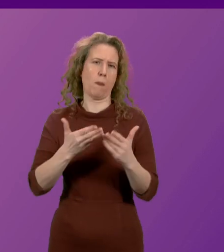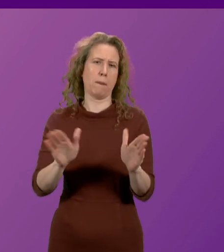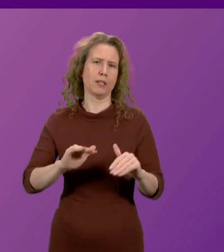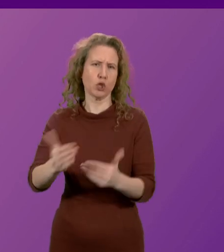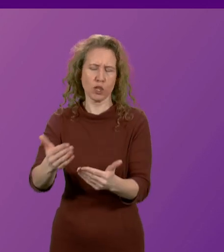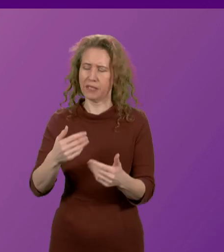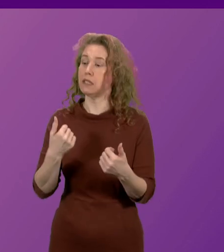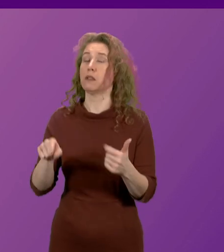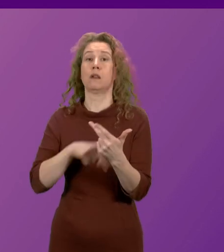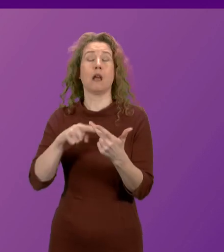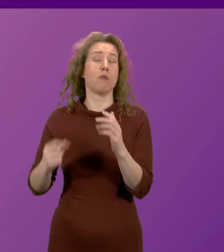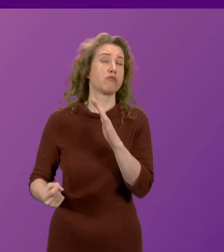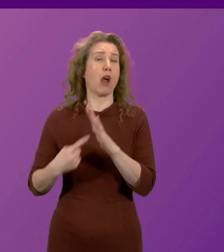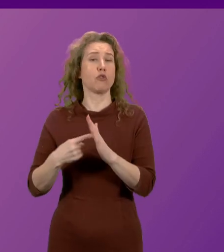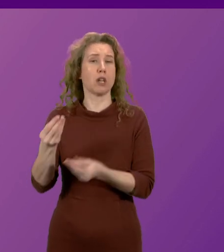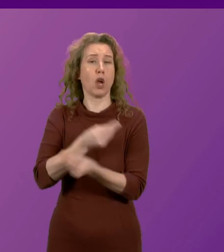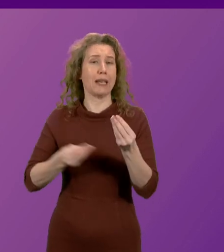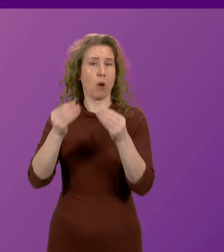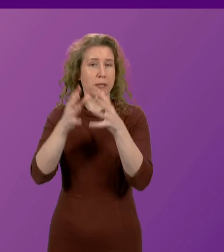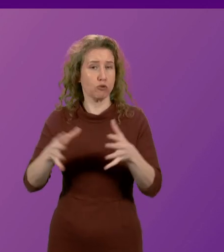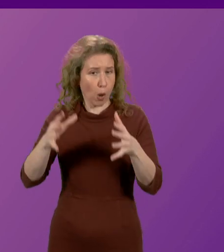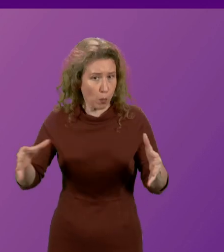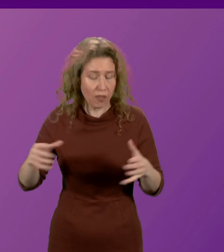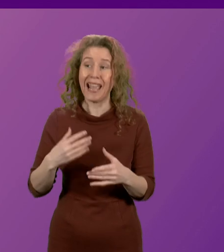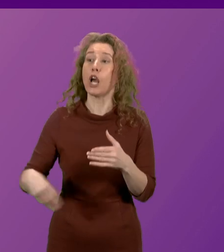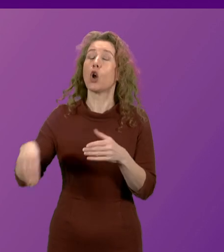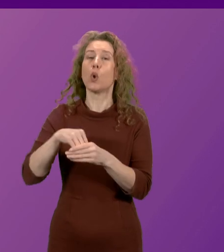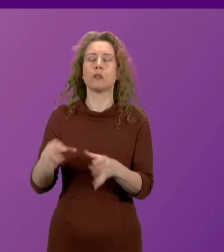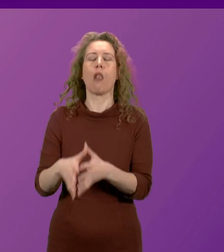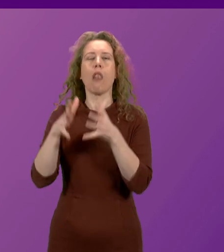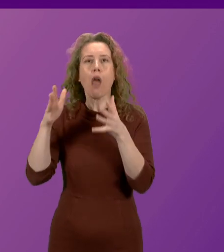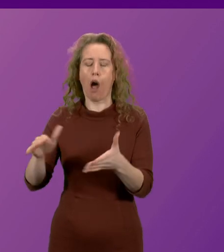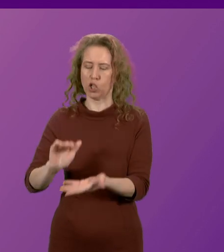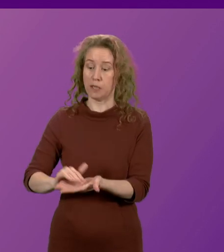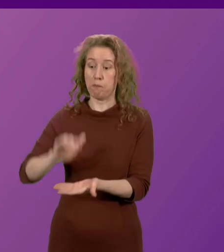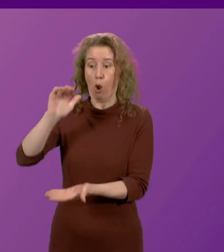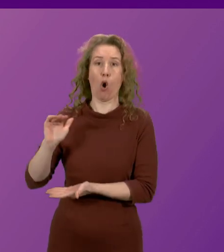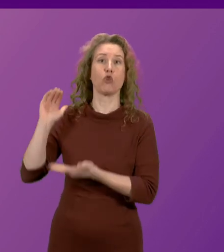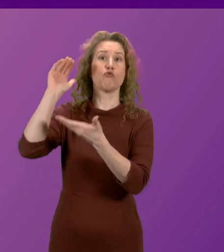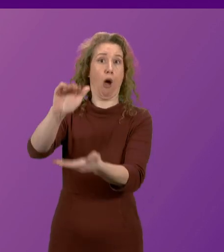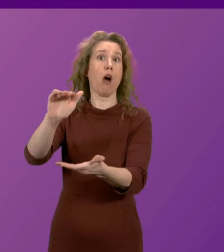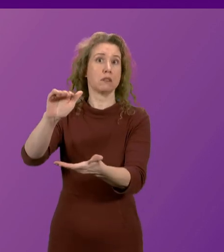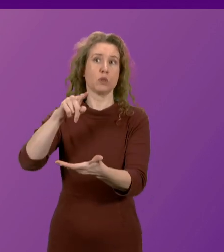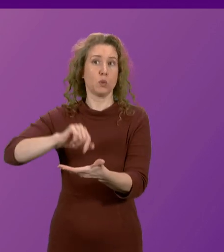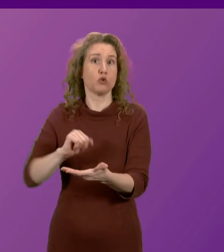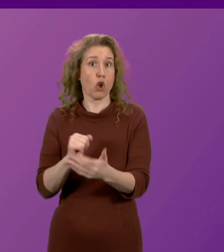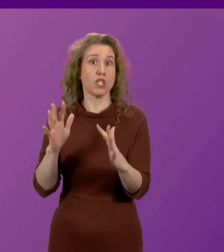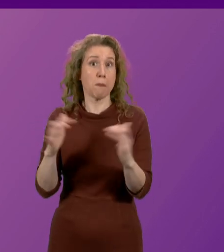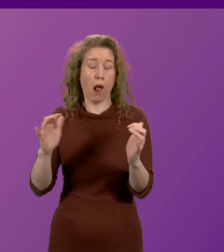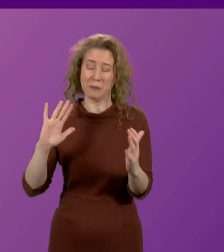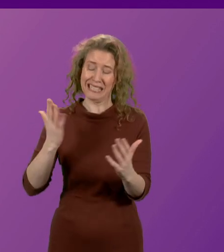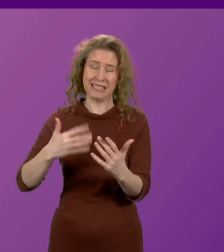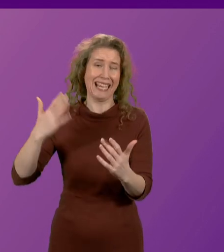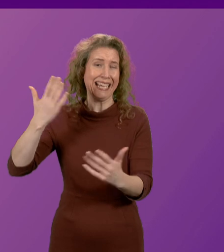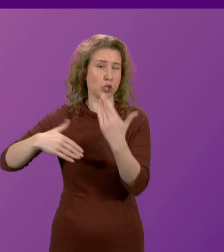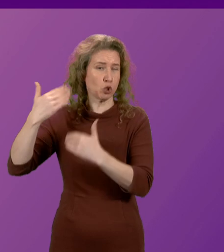prioritises economic growth. And it includes the largest block grant settlement to the Scottish Parliament in the history